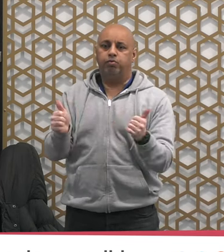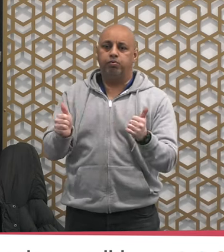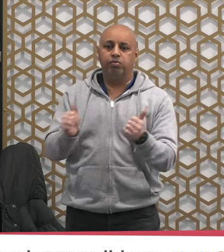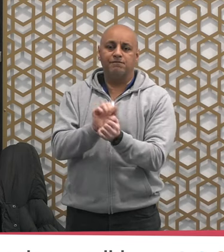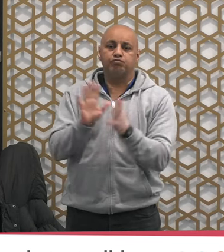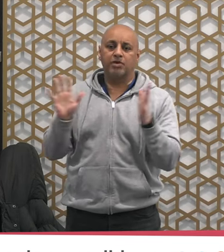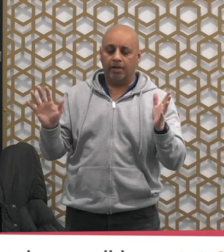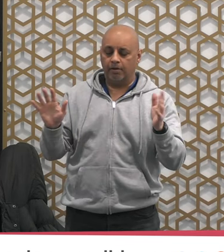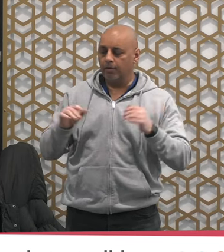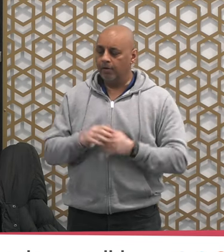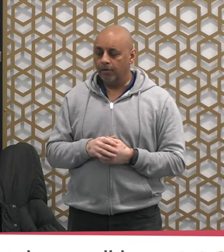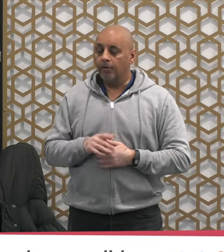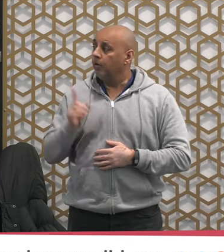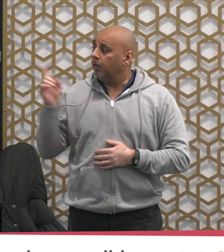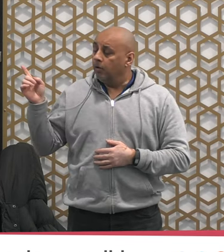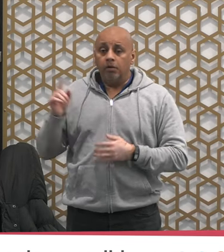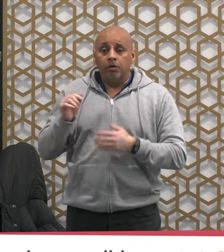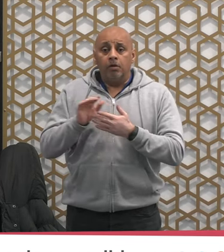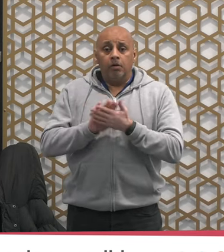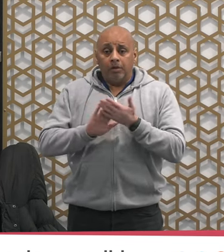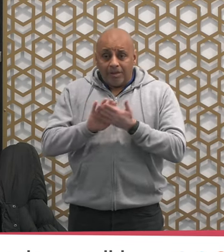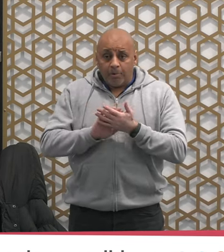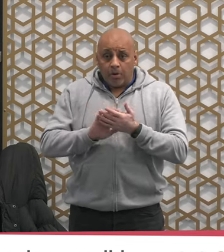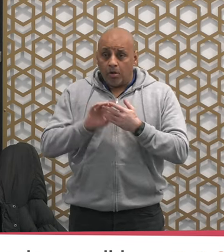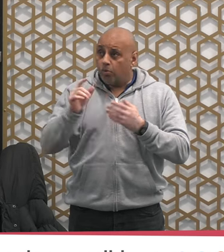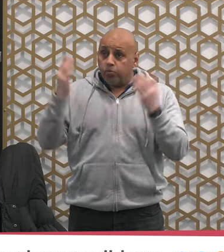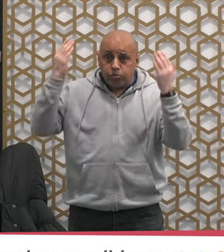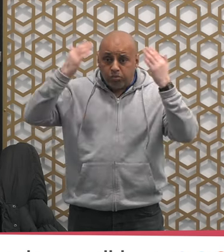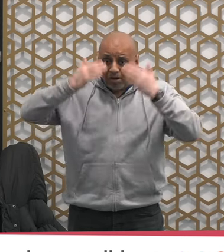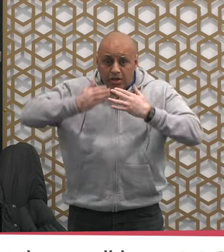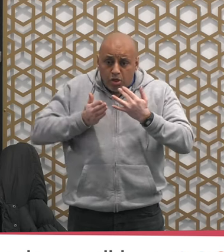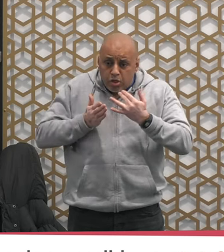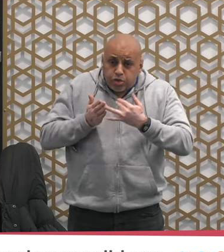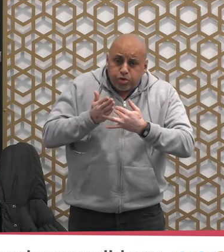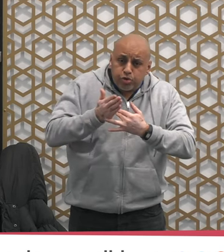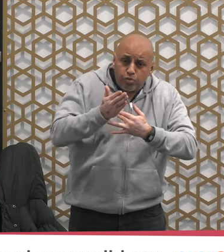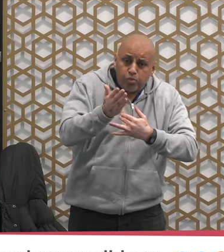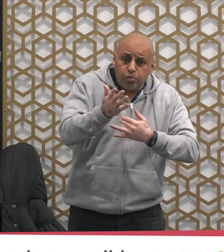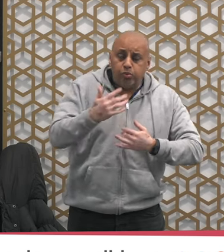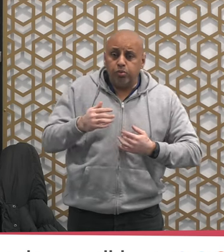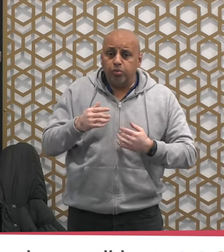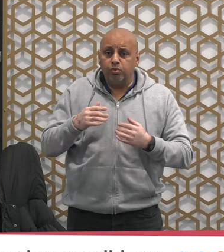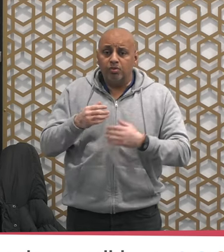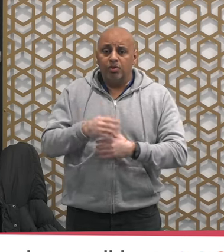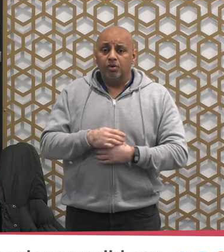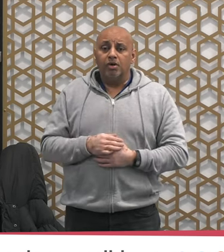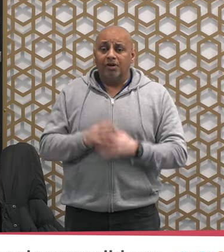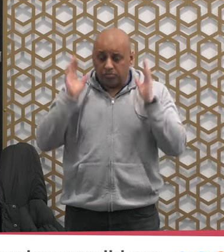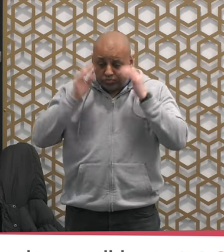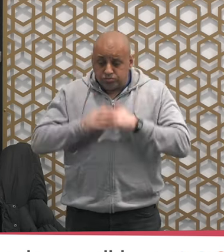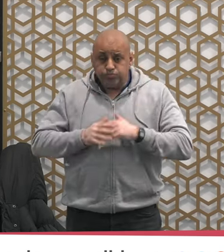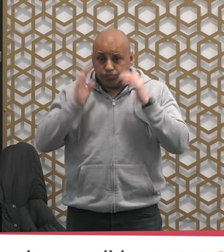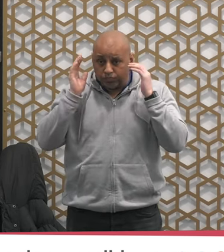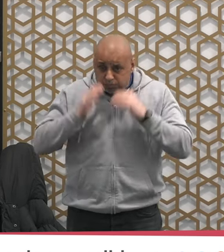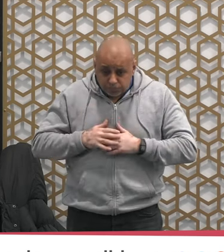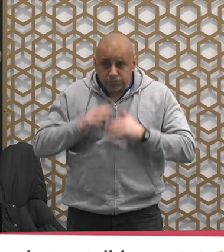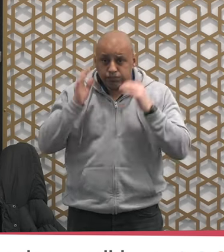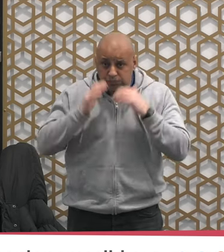observe the fast next day and then try to visit the graveyard as well and to do all these things no we don't